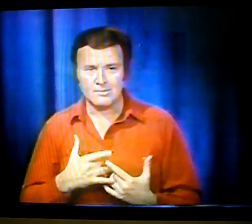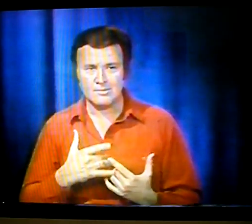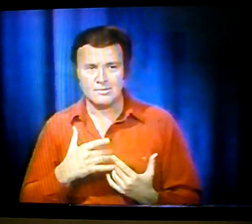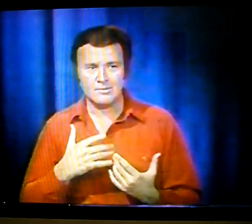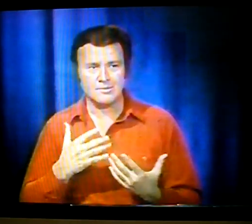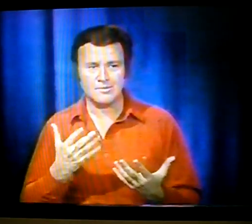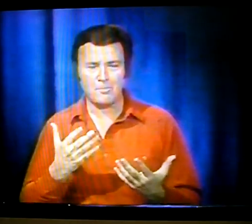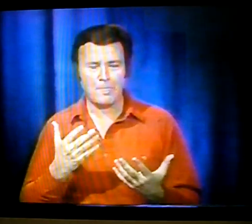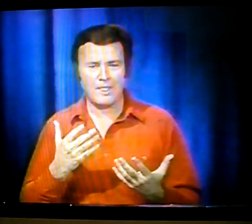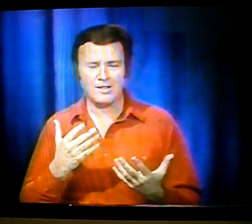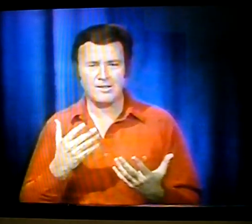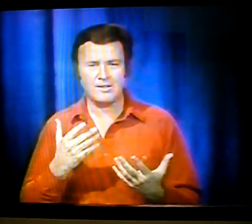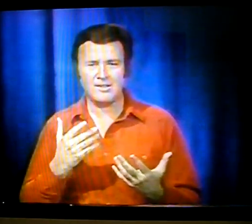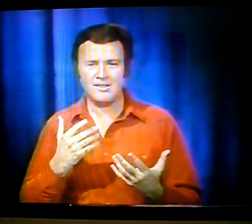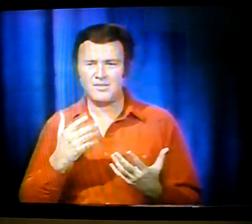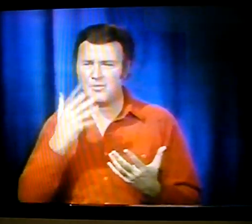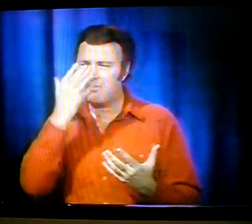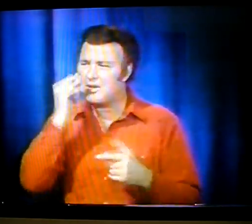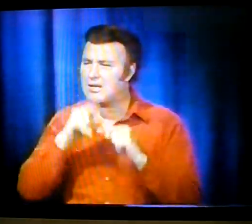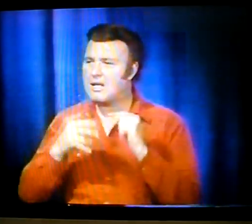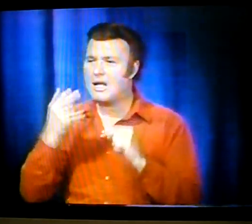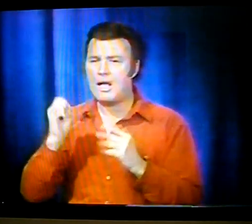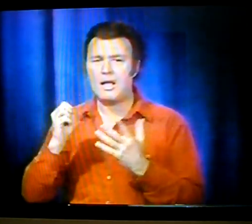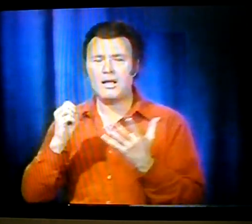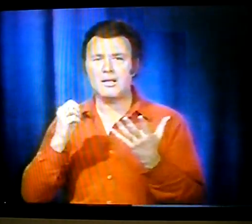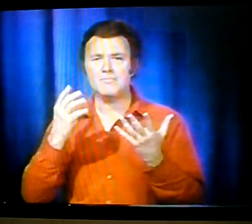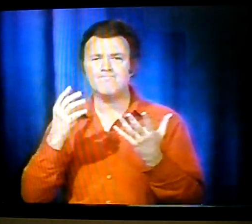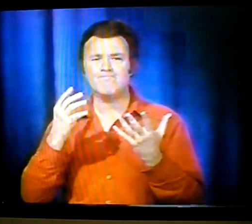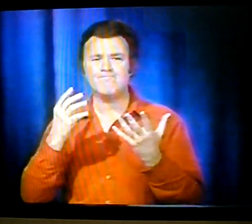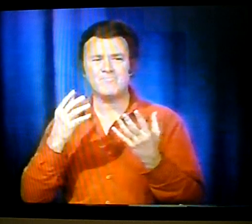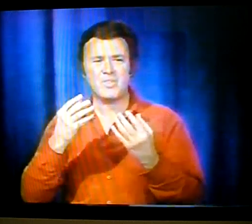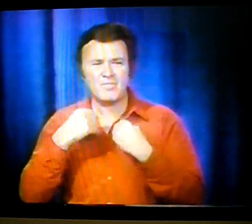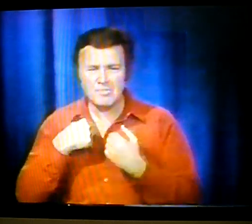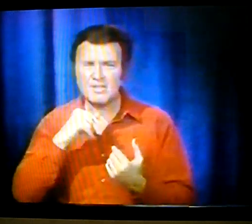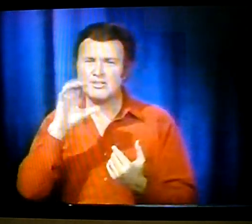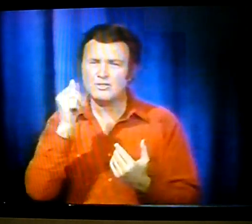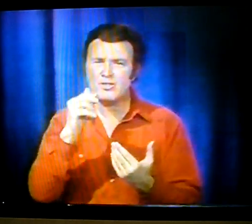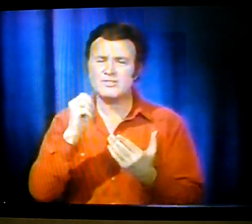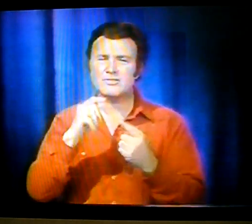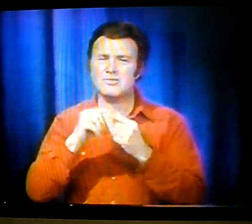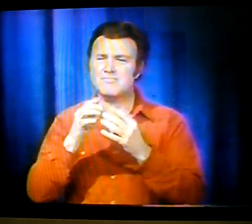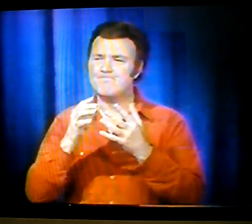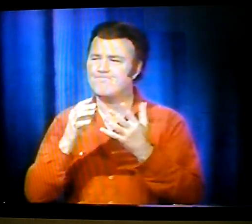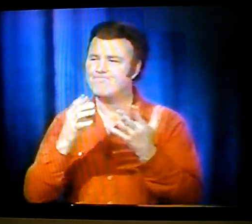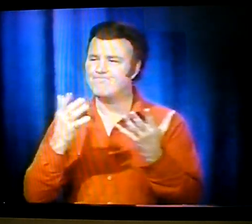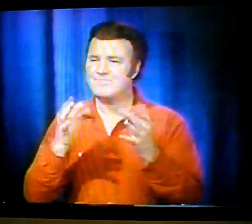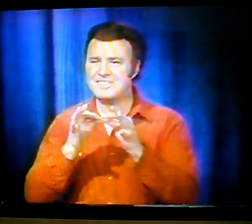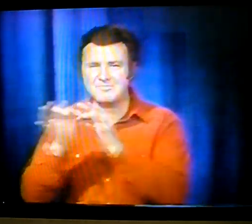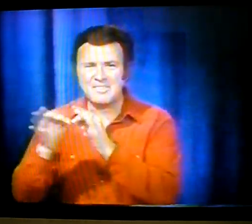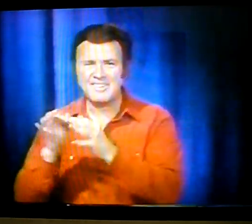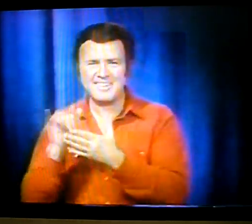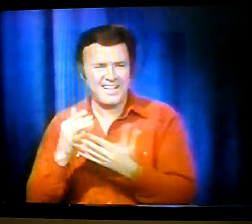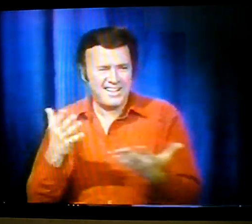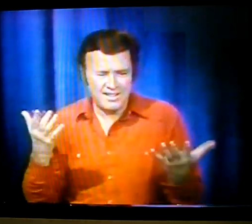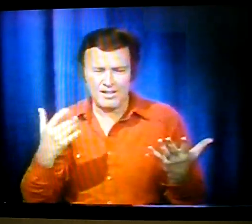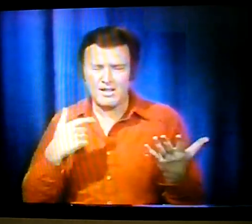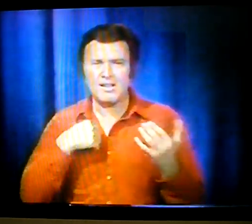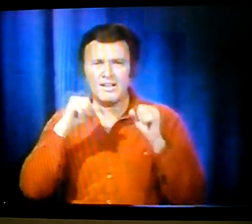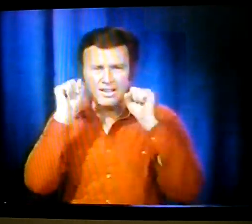to think he could do that without any